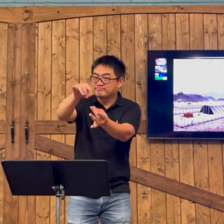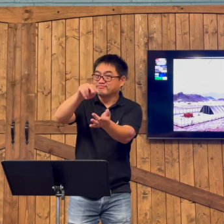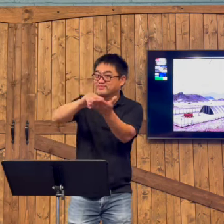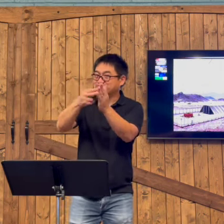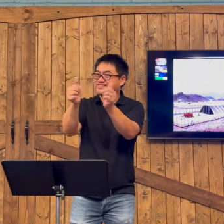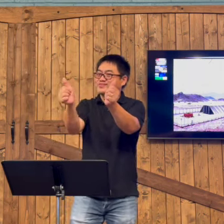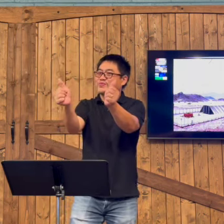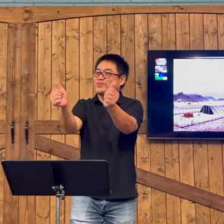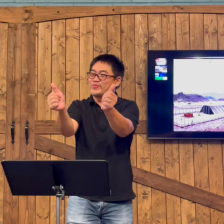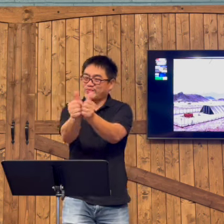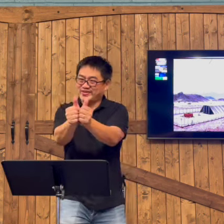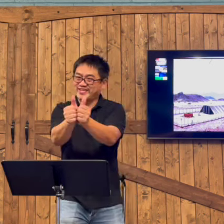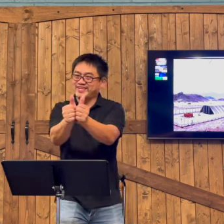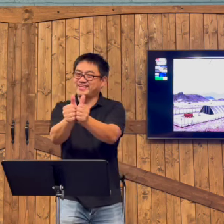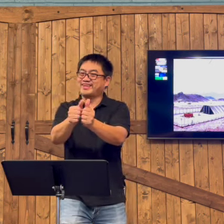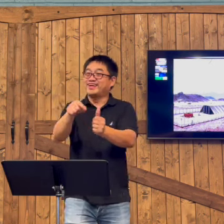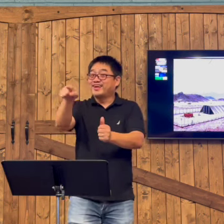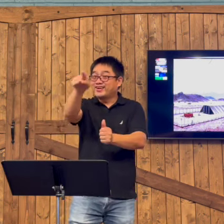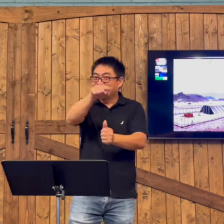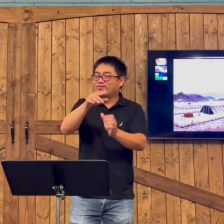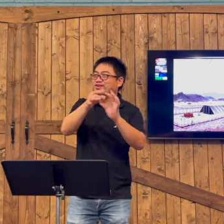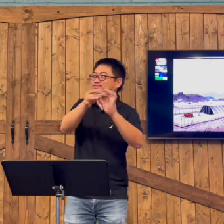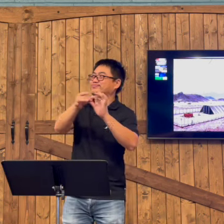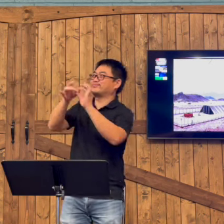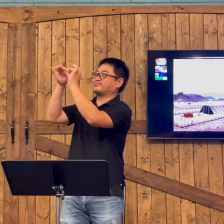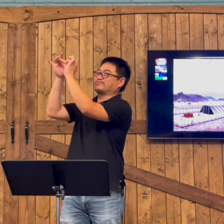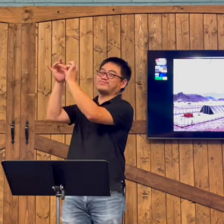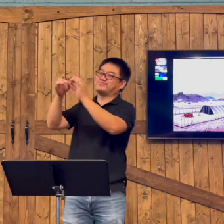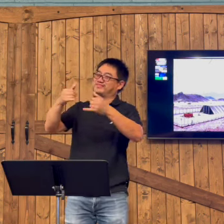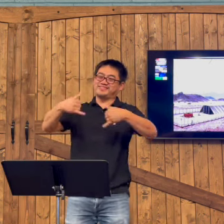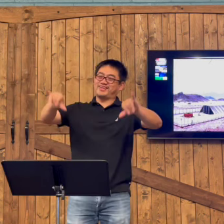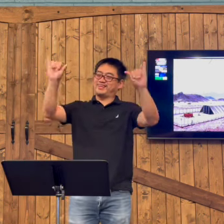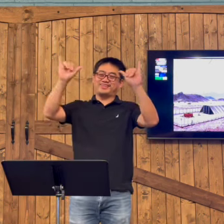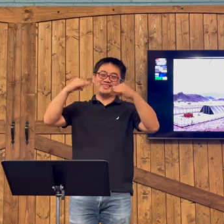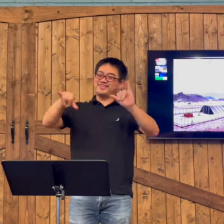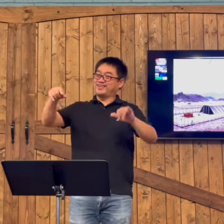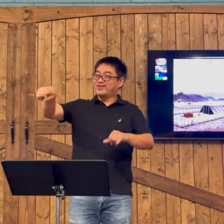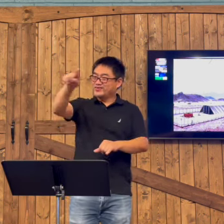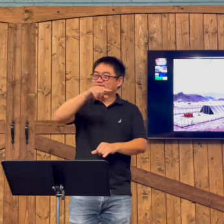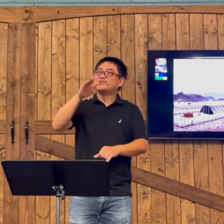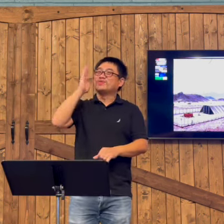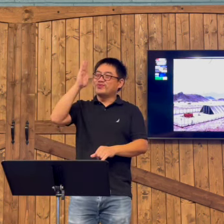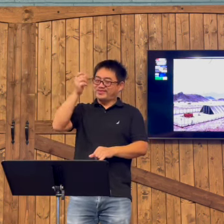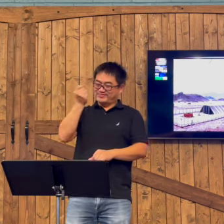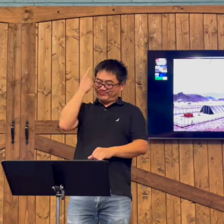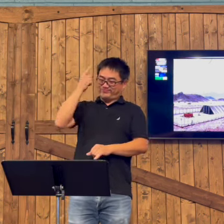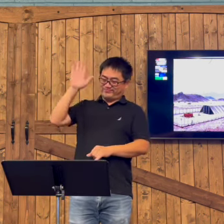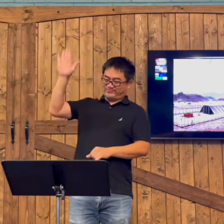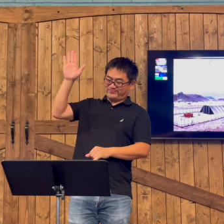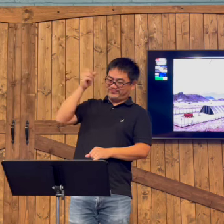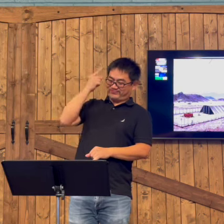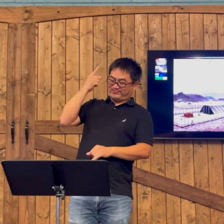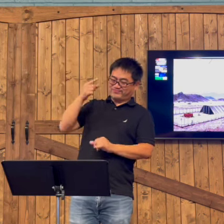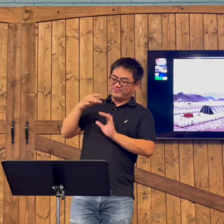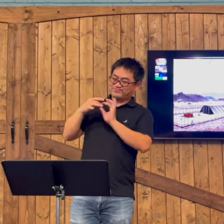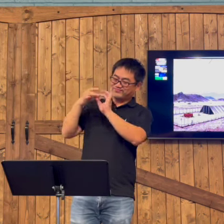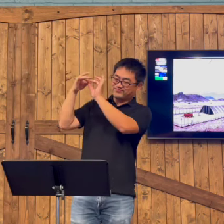And Jesus was telling them that soon the Holy Spirit will be with you. And He will bring you home. And He will give you